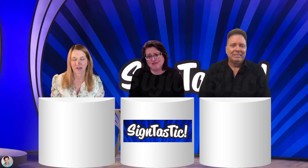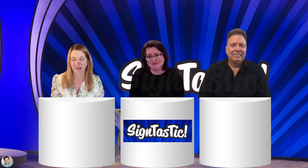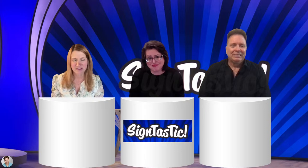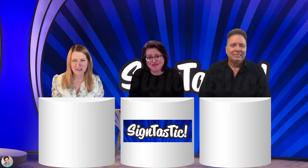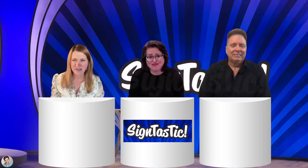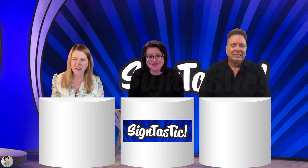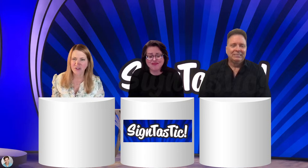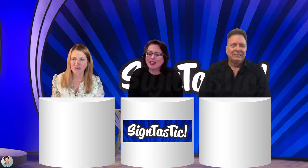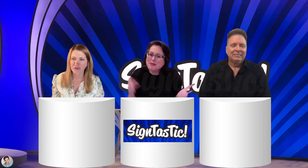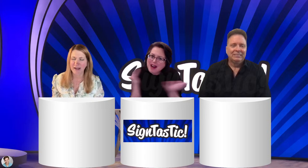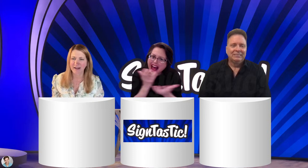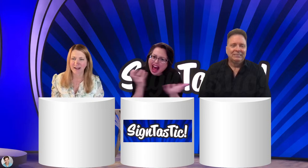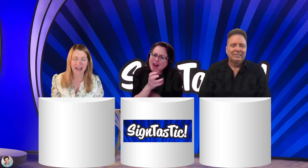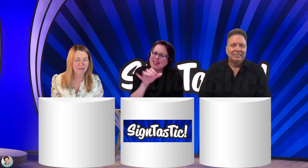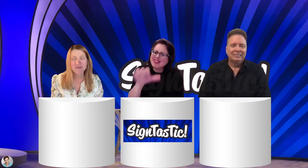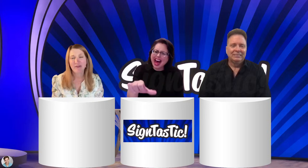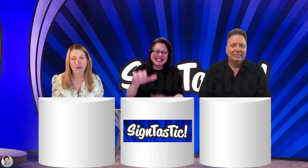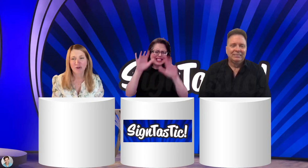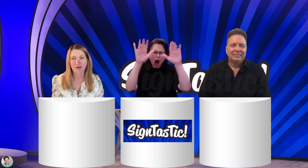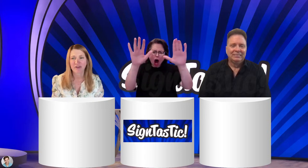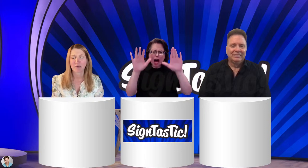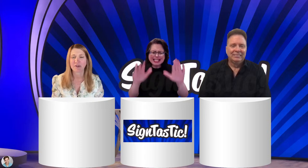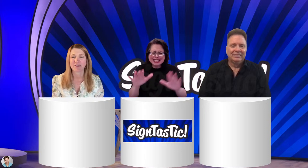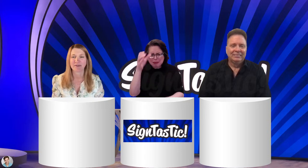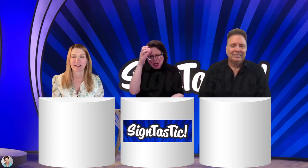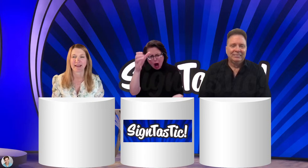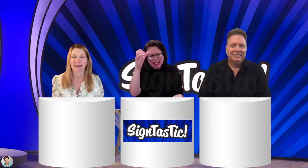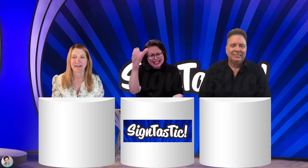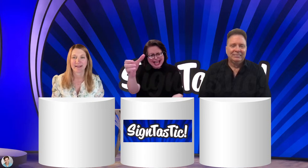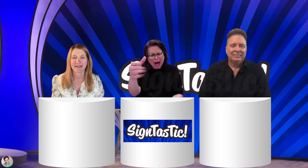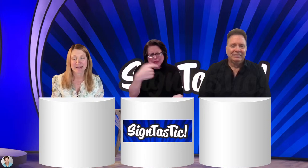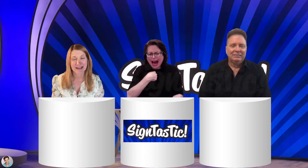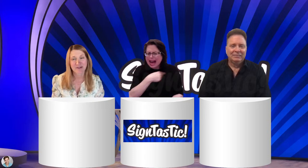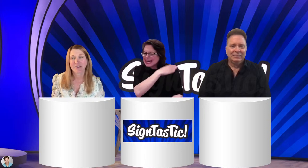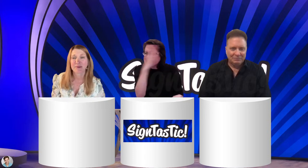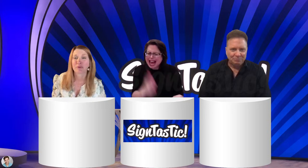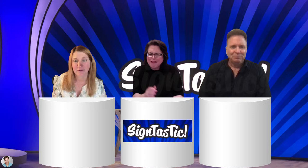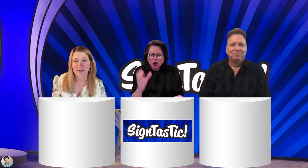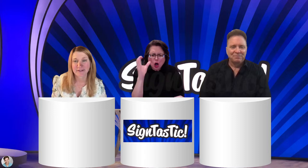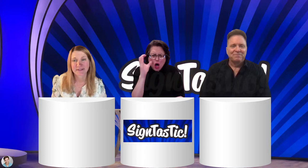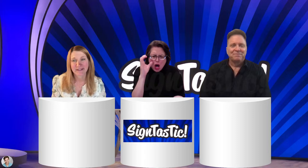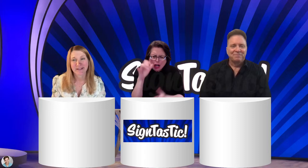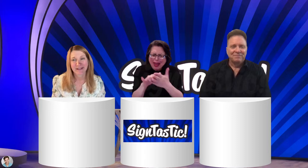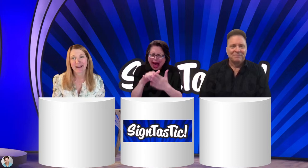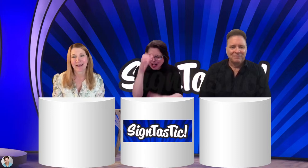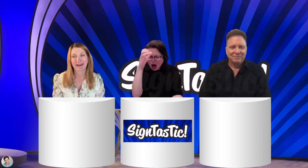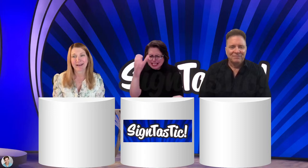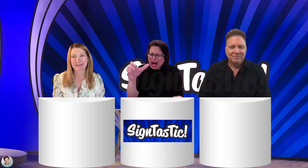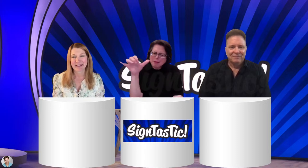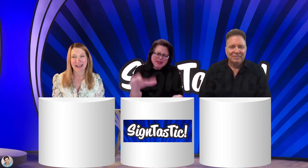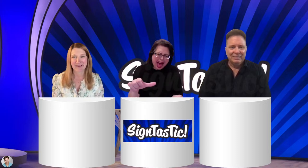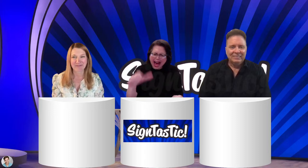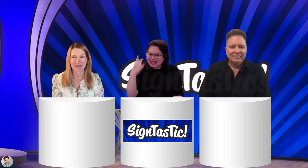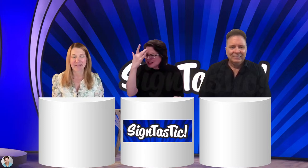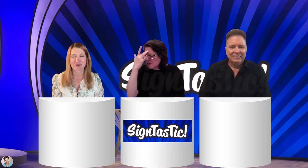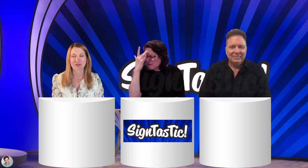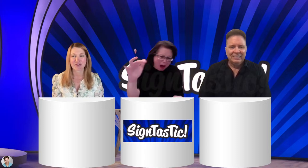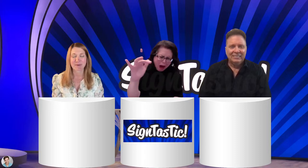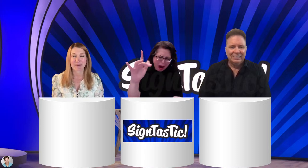That's such a great, I've never heard of anyone doing that. That's actually brilliant. Uh, to have then the students become